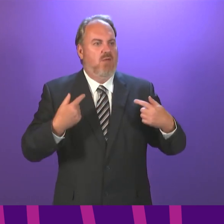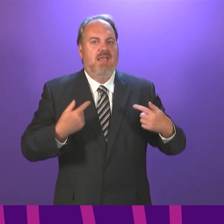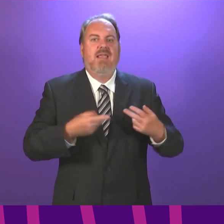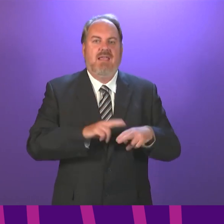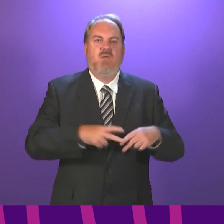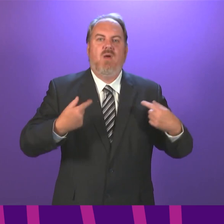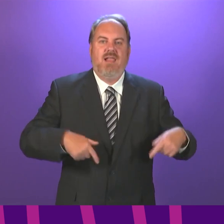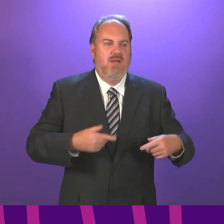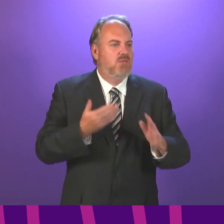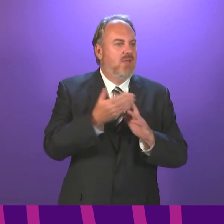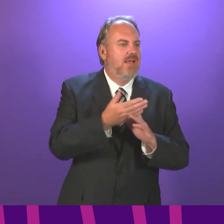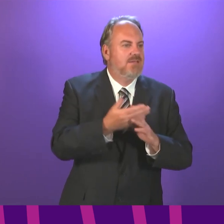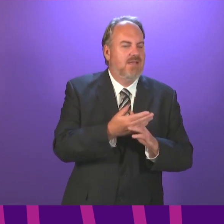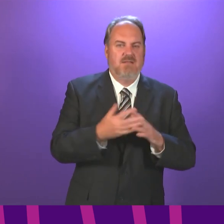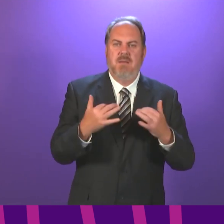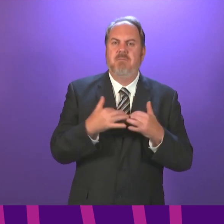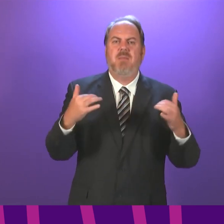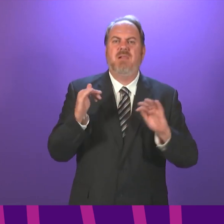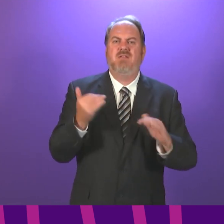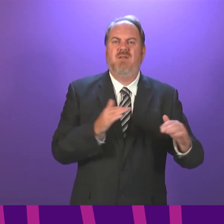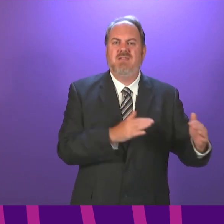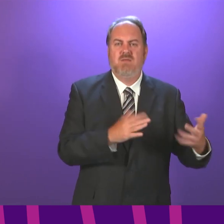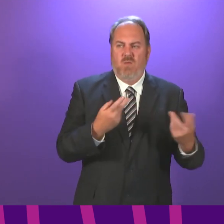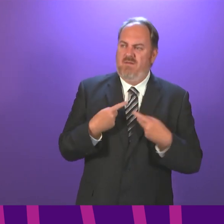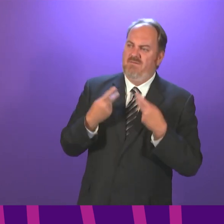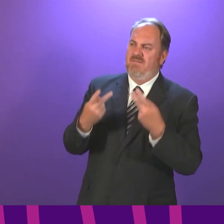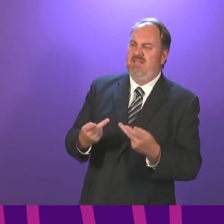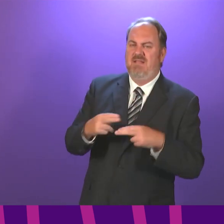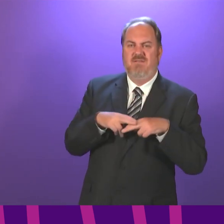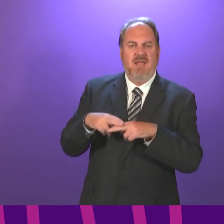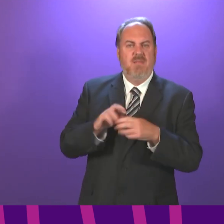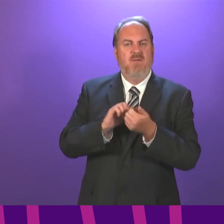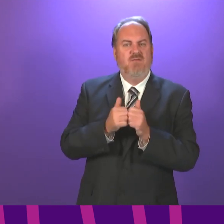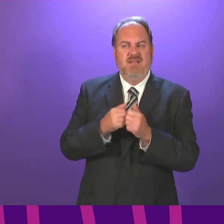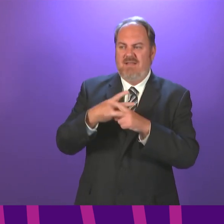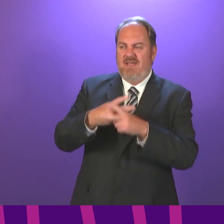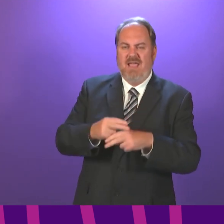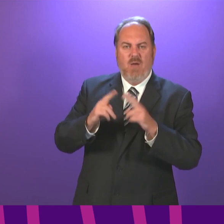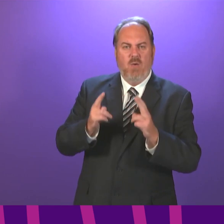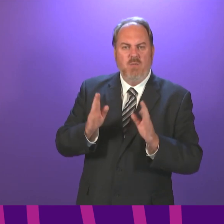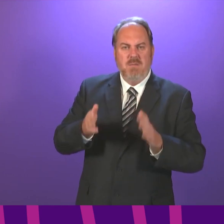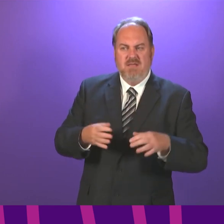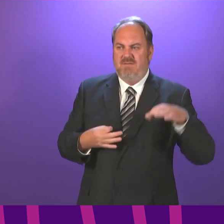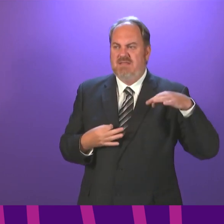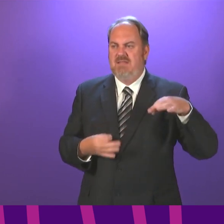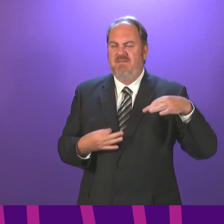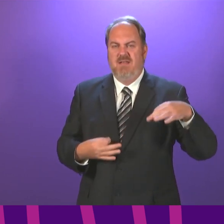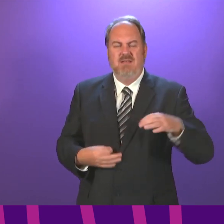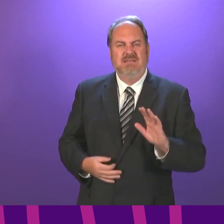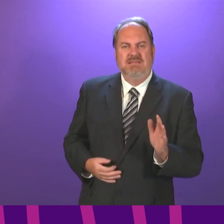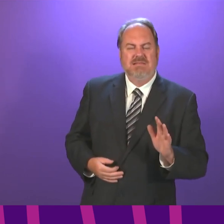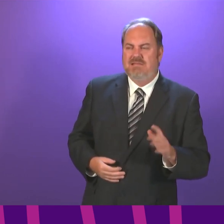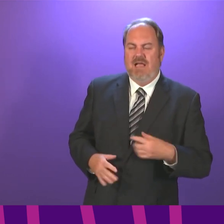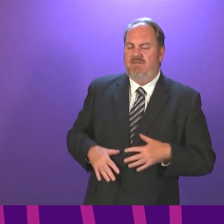have no option but to go and obviously visiting people in care homes. That is not to say that I do not believe we have to take the most stringent measures